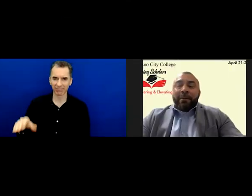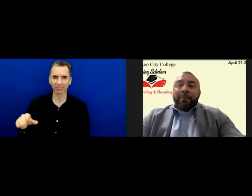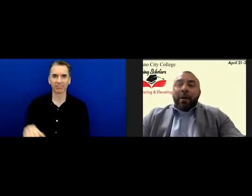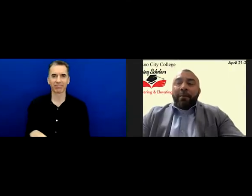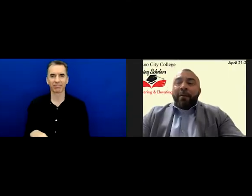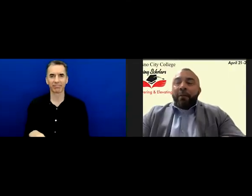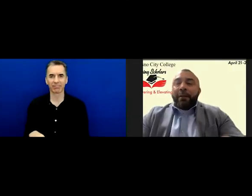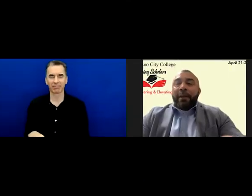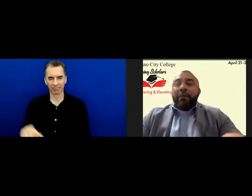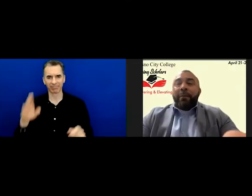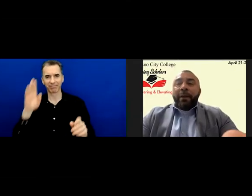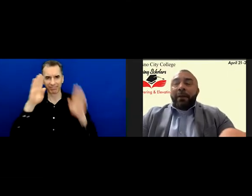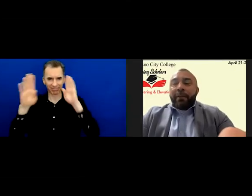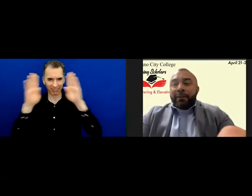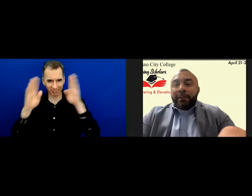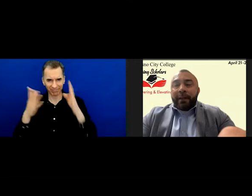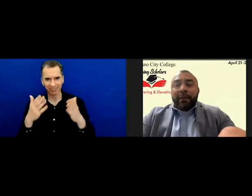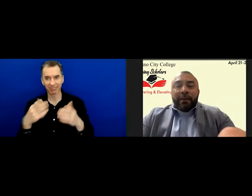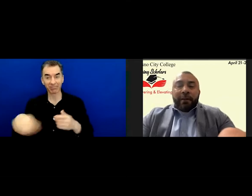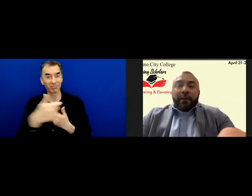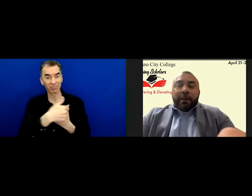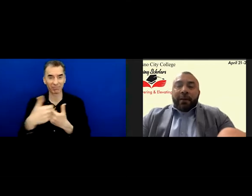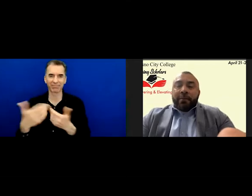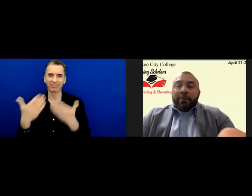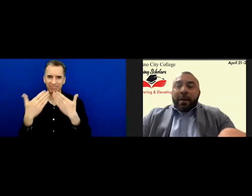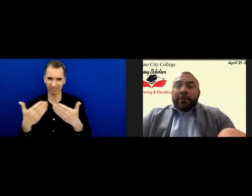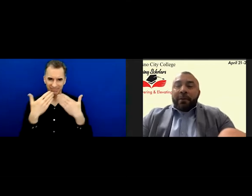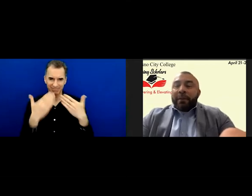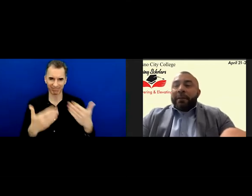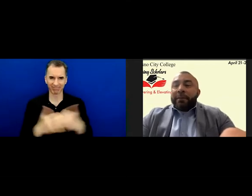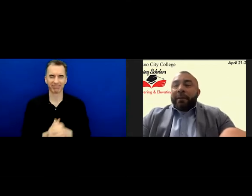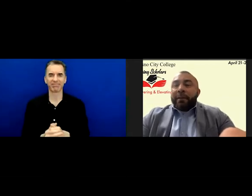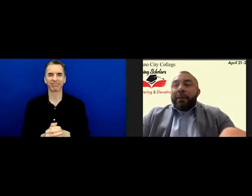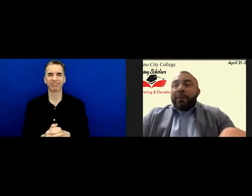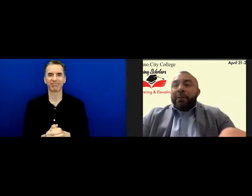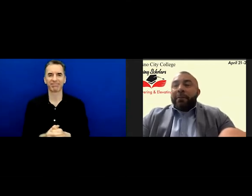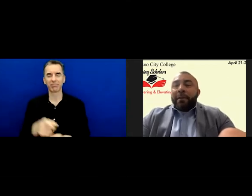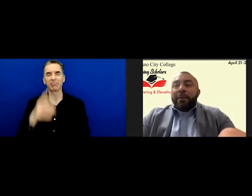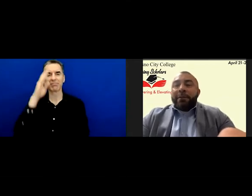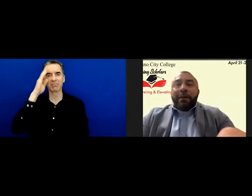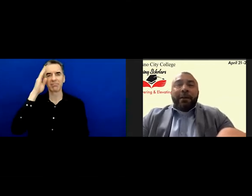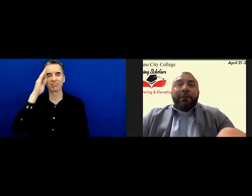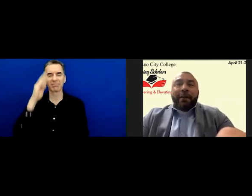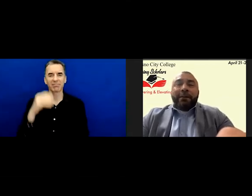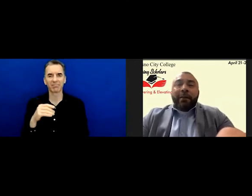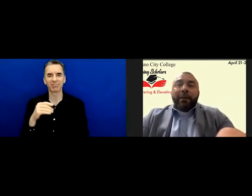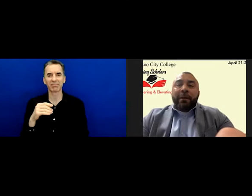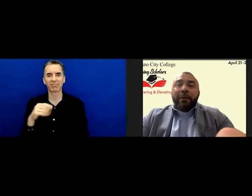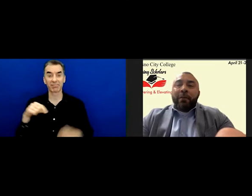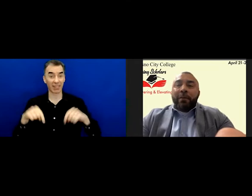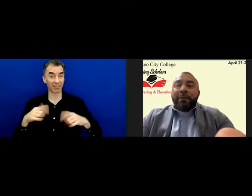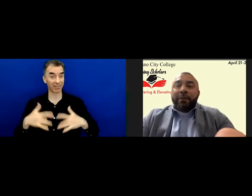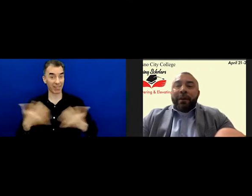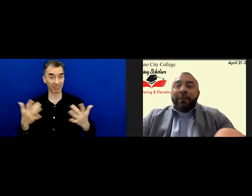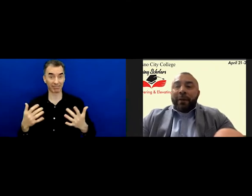and welcome, everyone. Thank you for being here with us today. As you know, this is one of those events that we